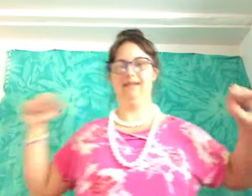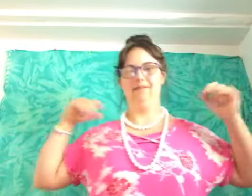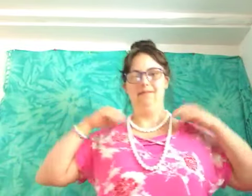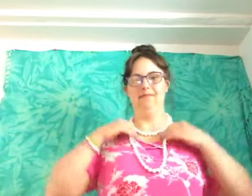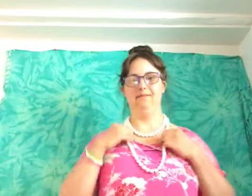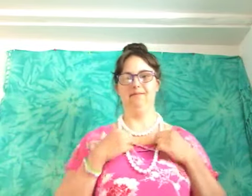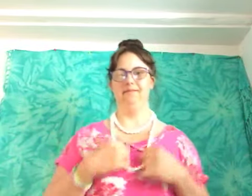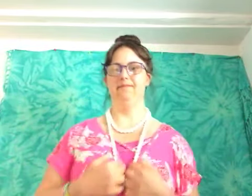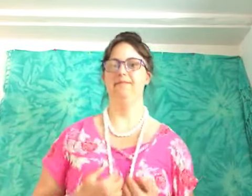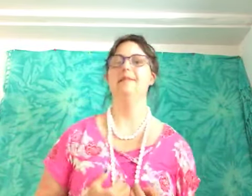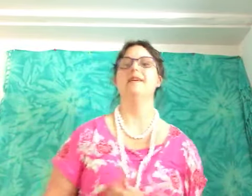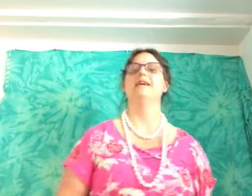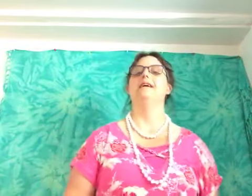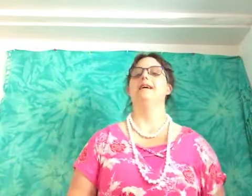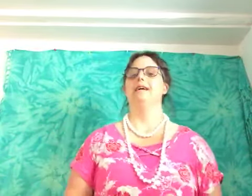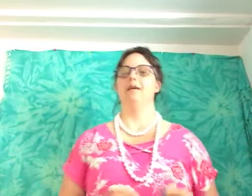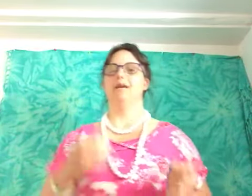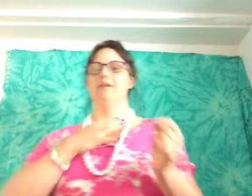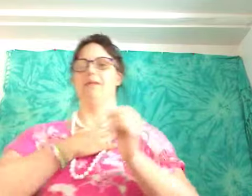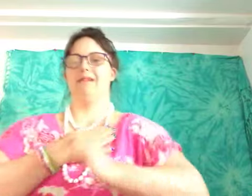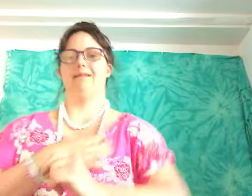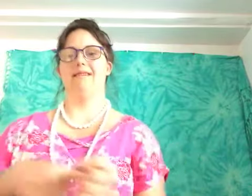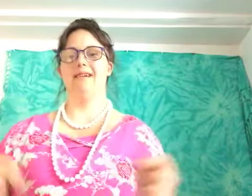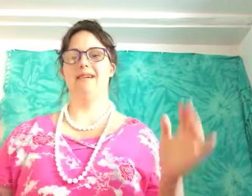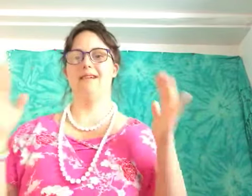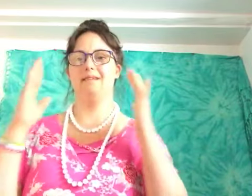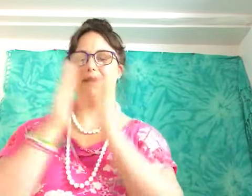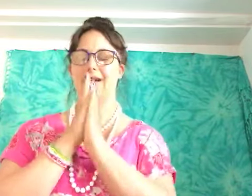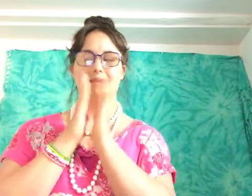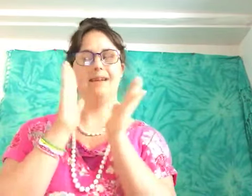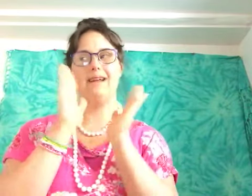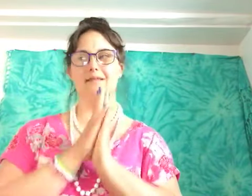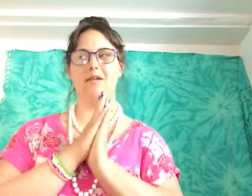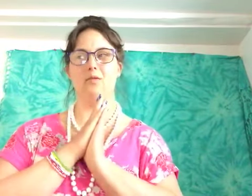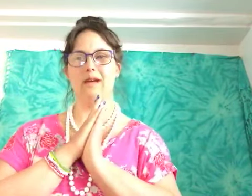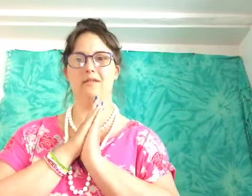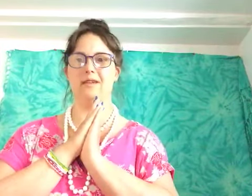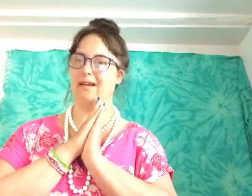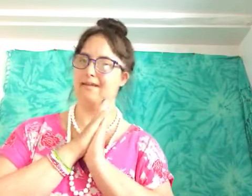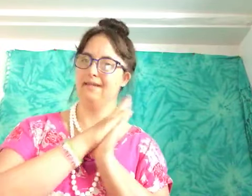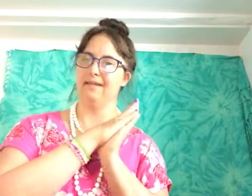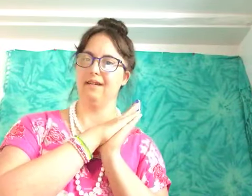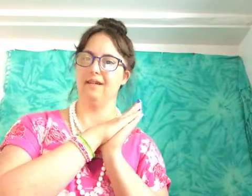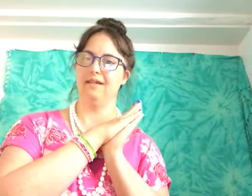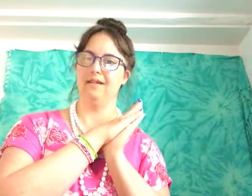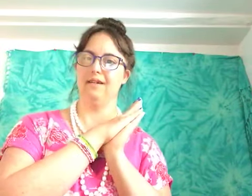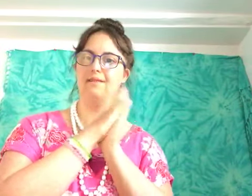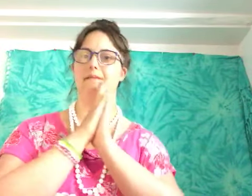uh uh because because that's a good way to get uh